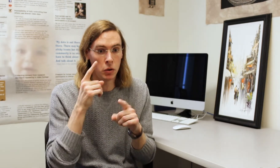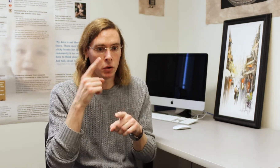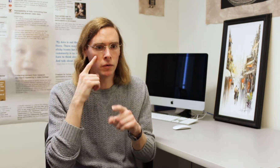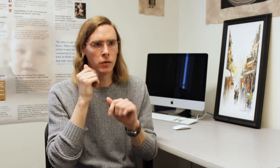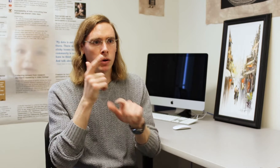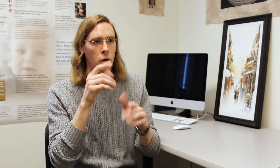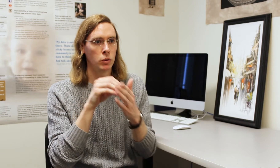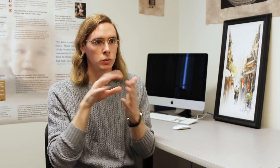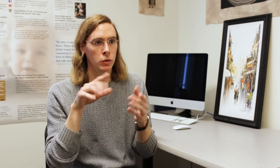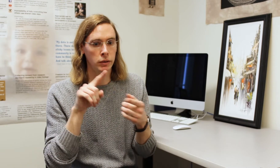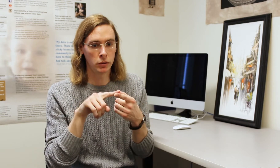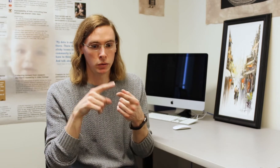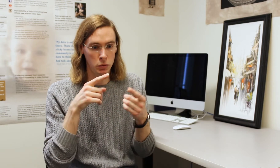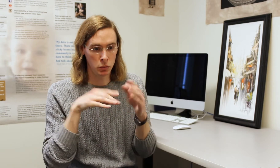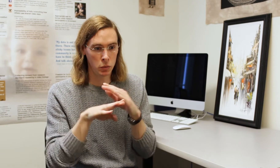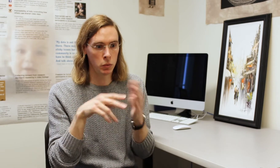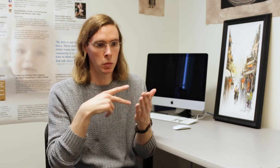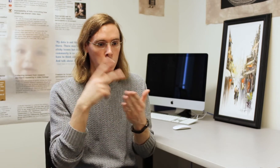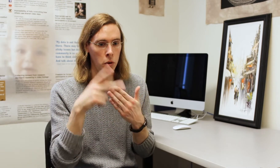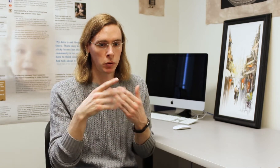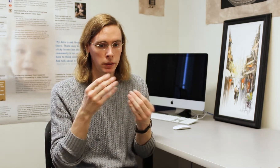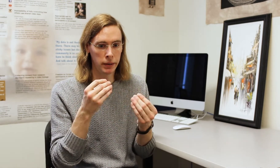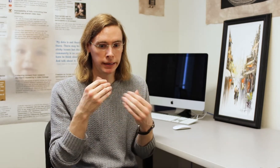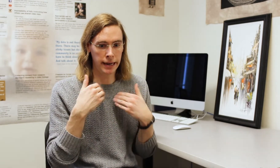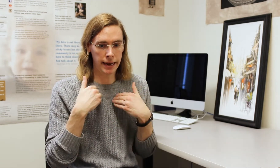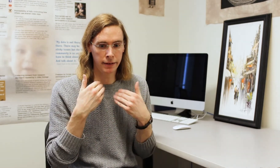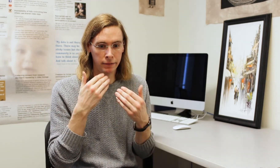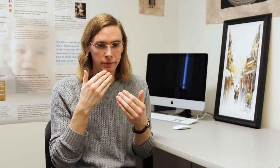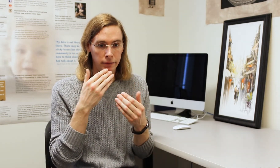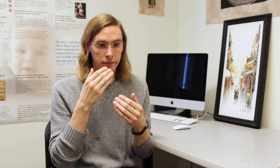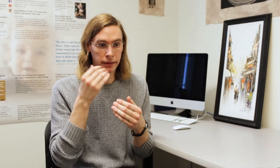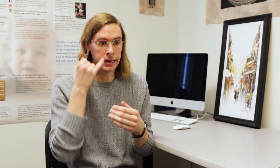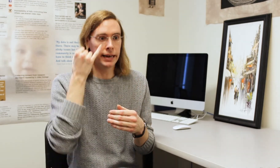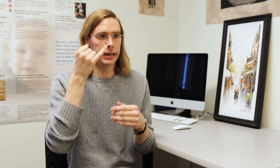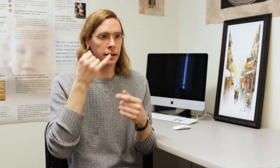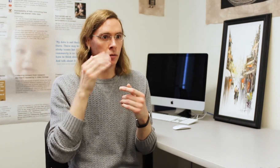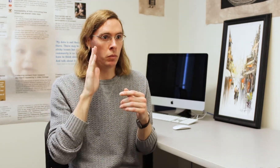It's definitely a goal for all students entering any program to know where they're going after they graduate.